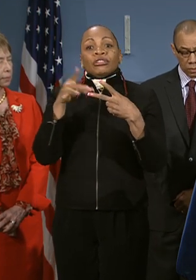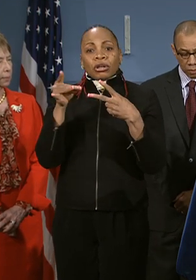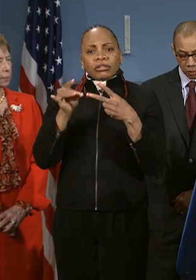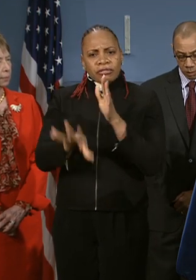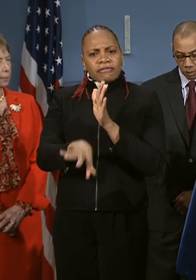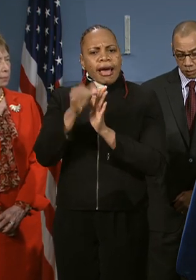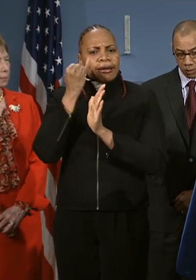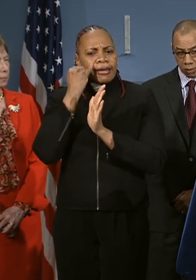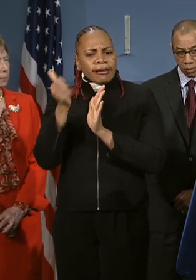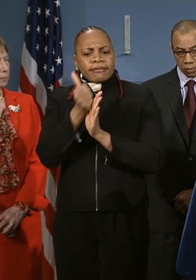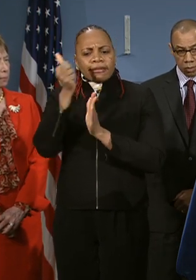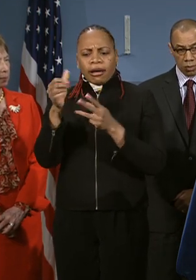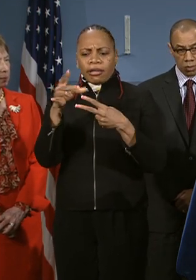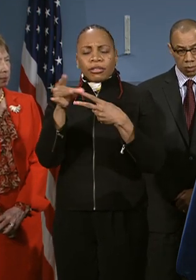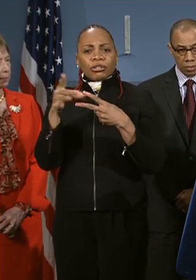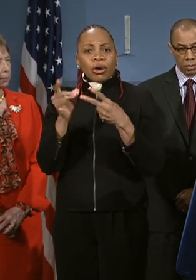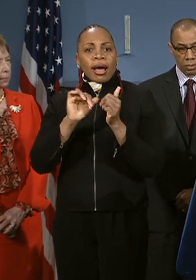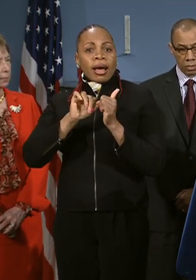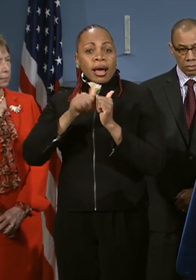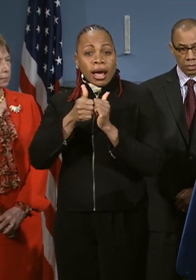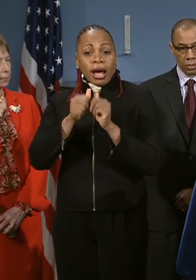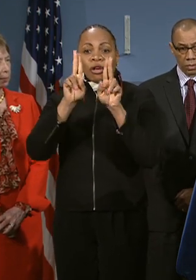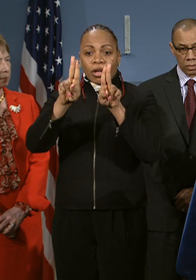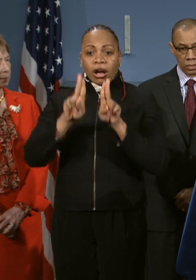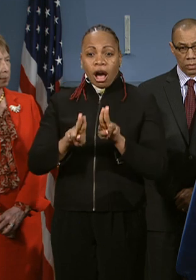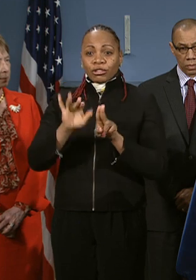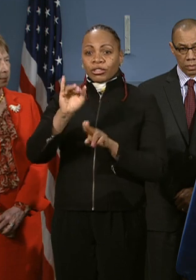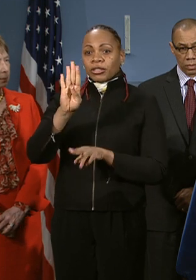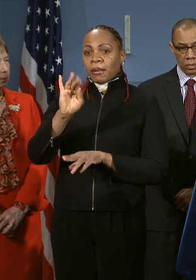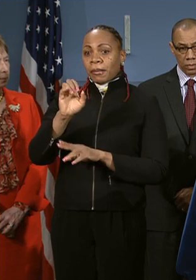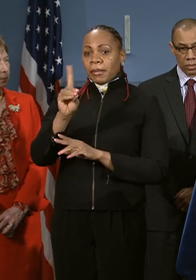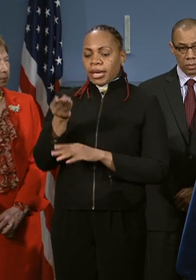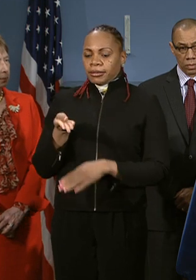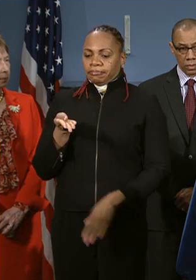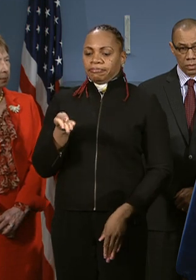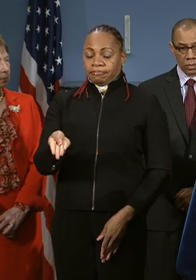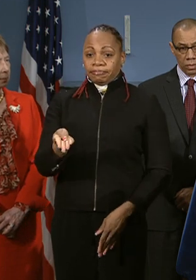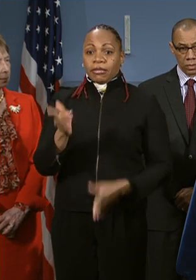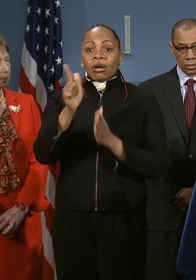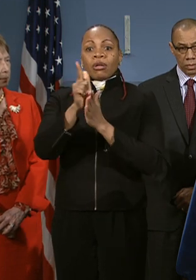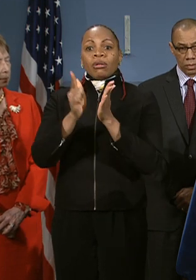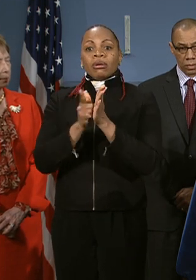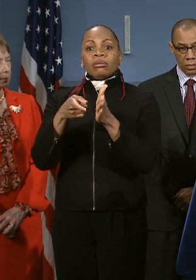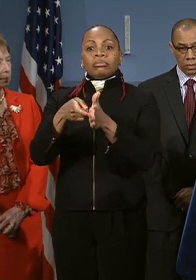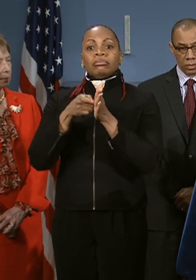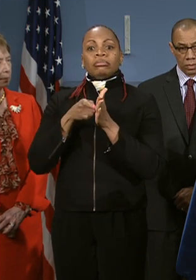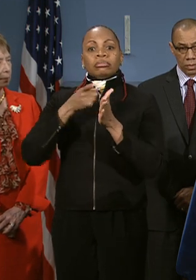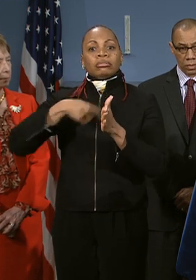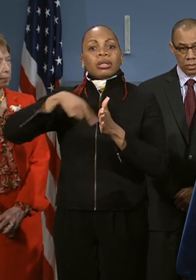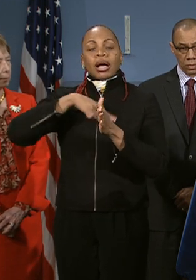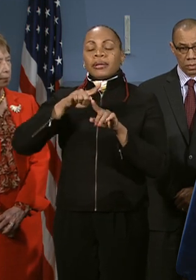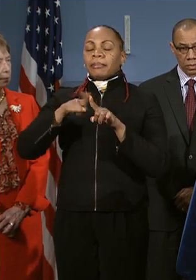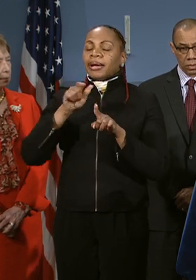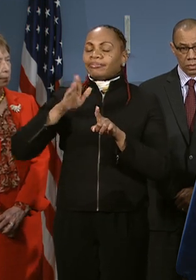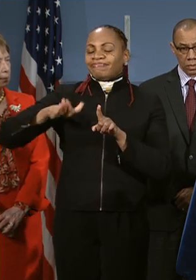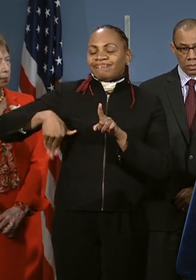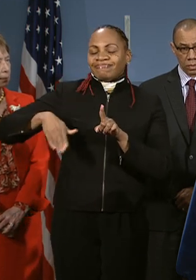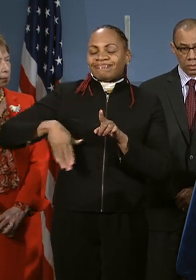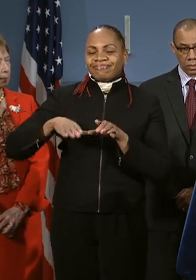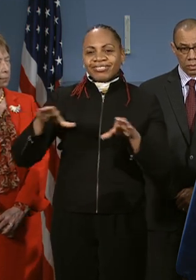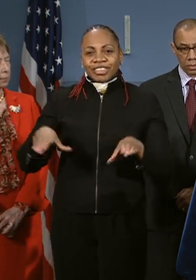alternative by putting the contracts out to bid. That's what the law requires us to do. It just hasn't been done since